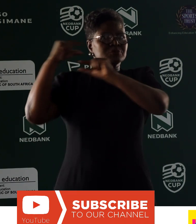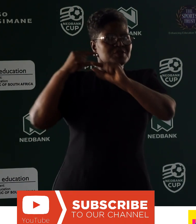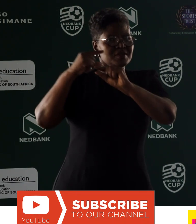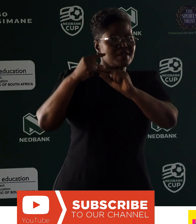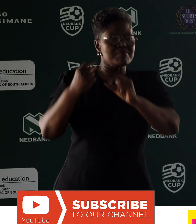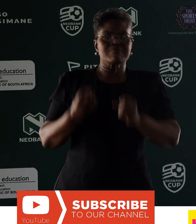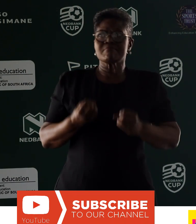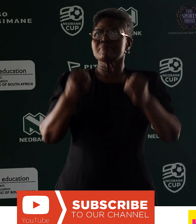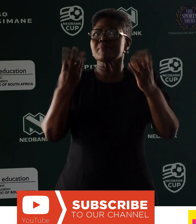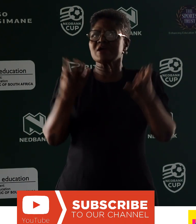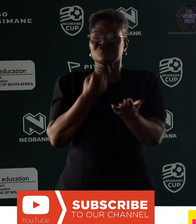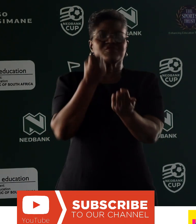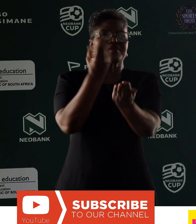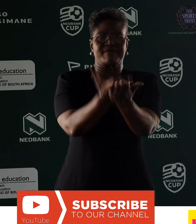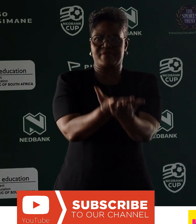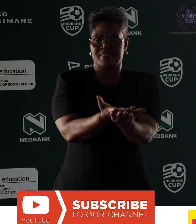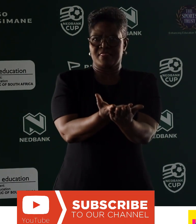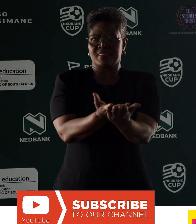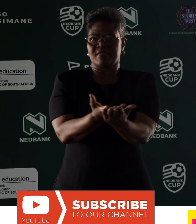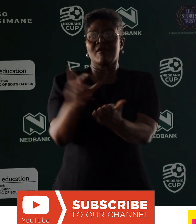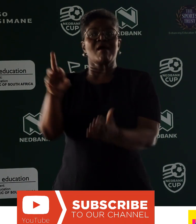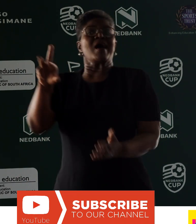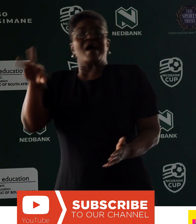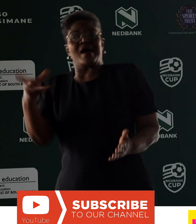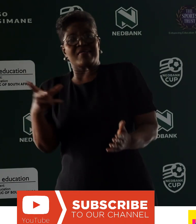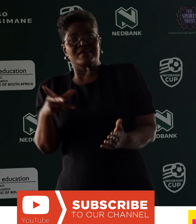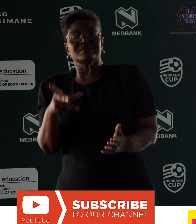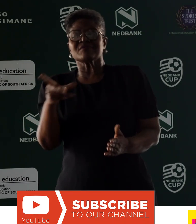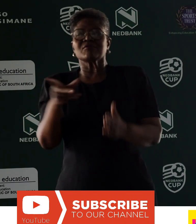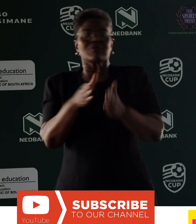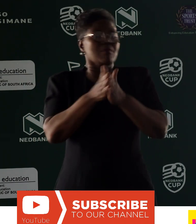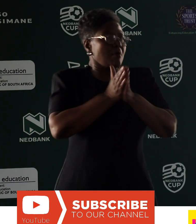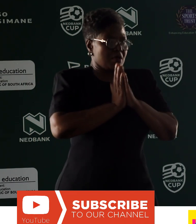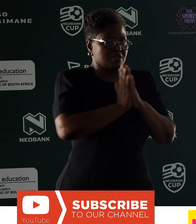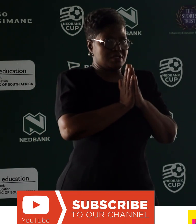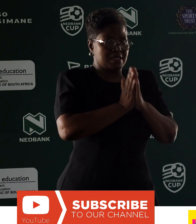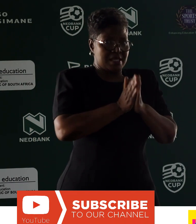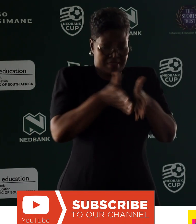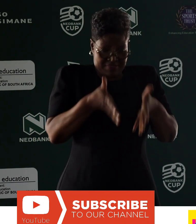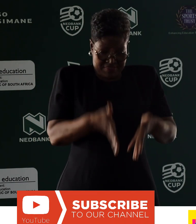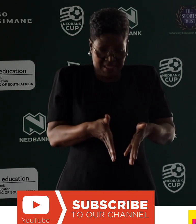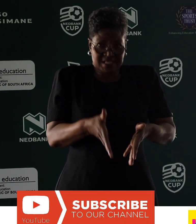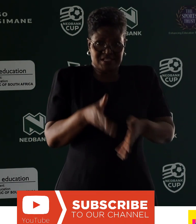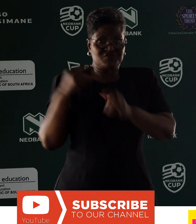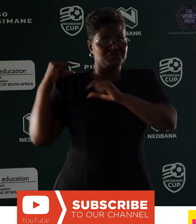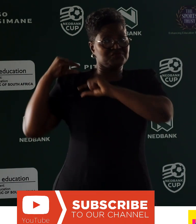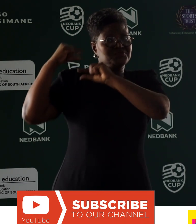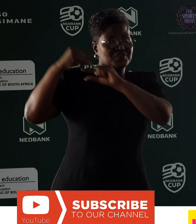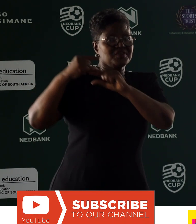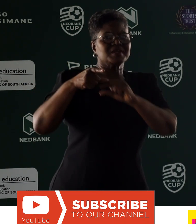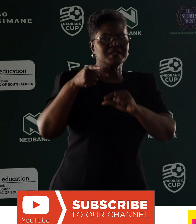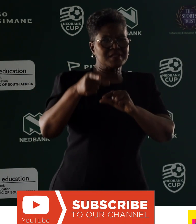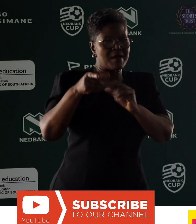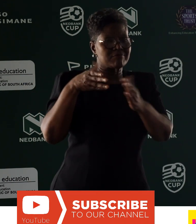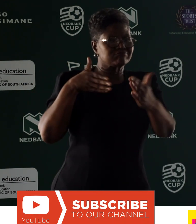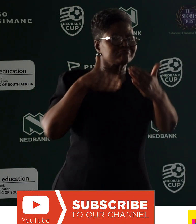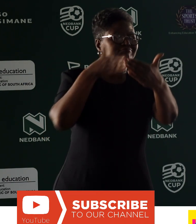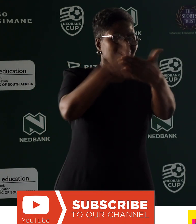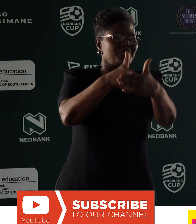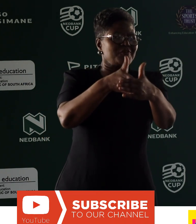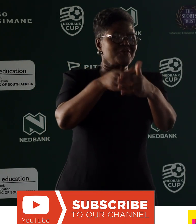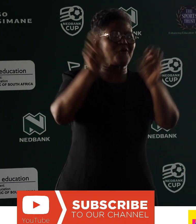given. Of other generation, much is asked. This generation has a rendezvous in destiny, trust me.